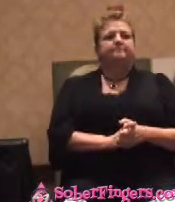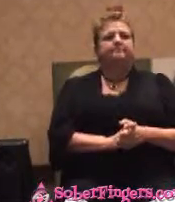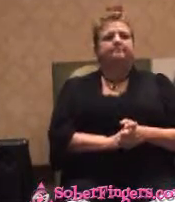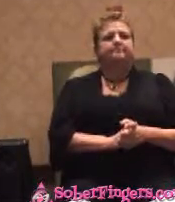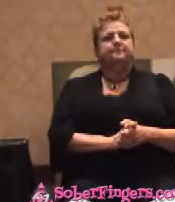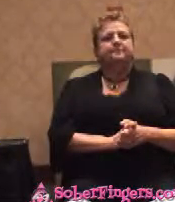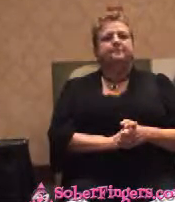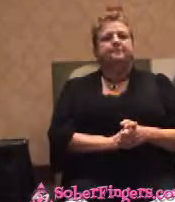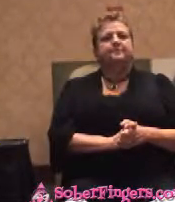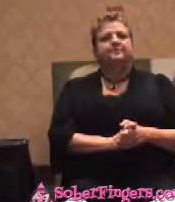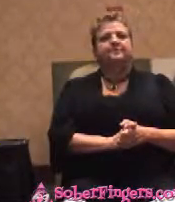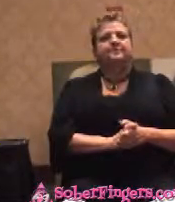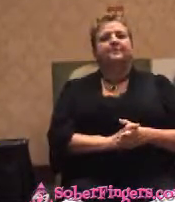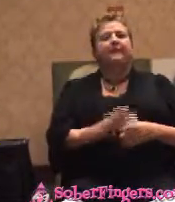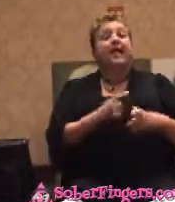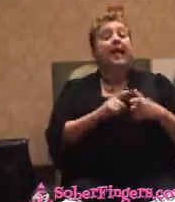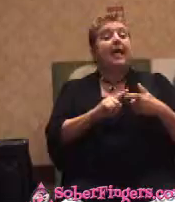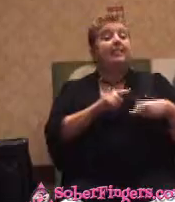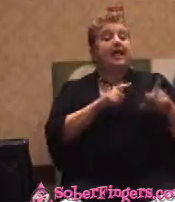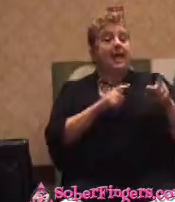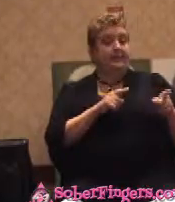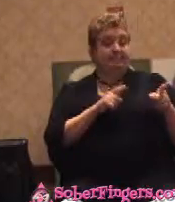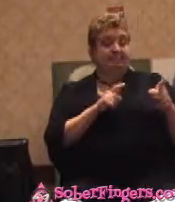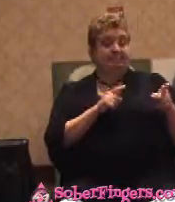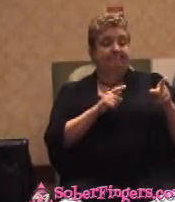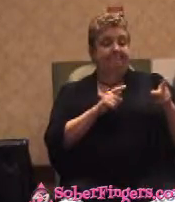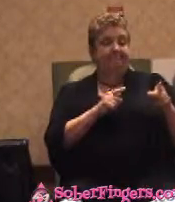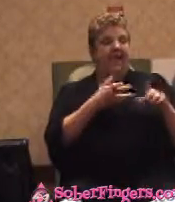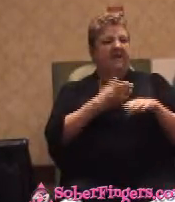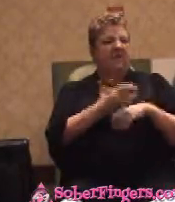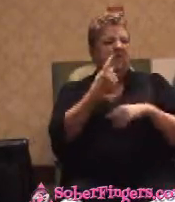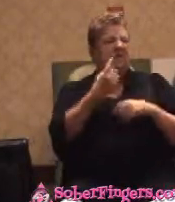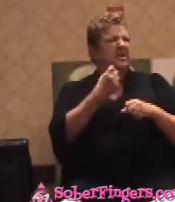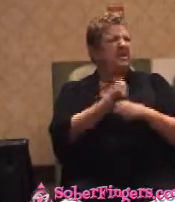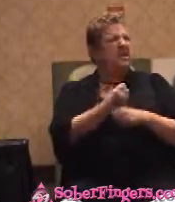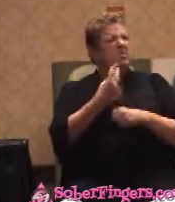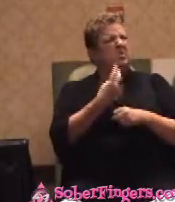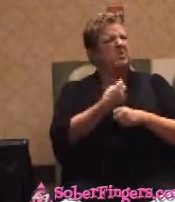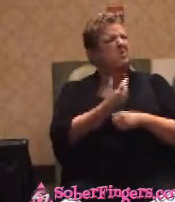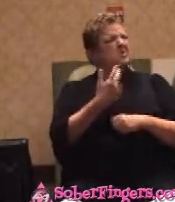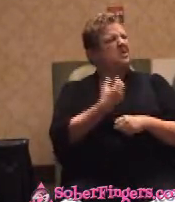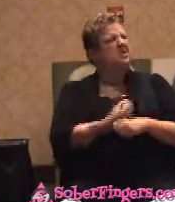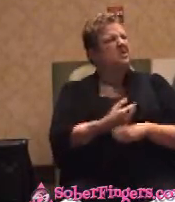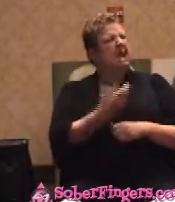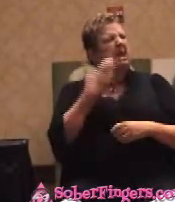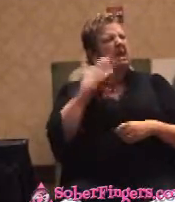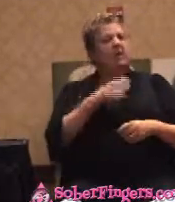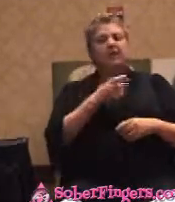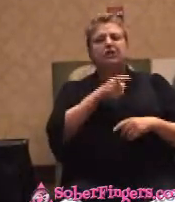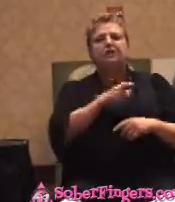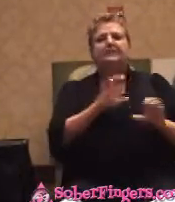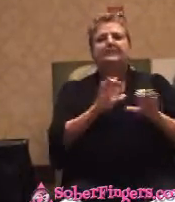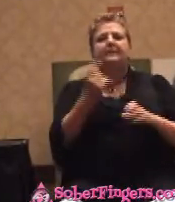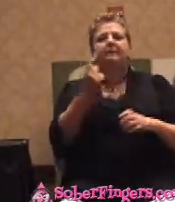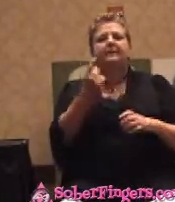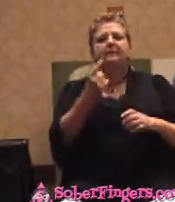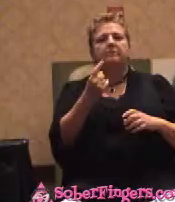And then she did something after a year or two or three. She did something that was just inexcusable.